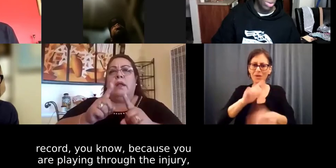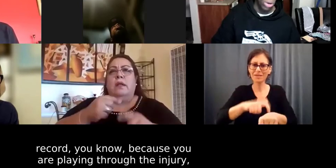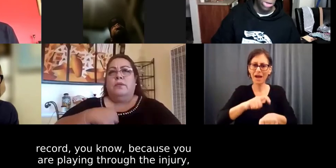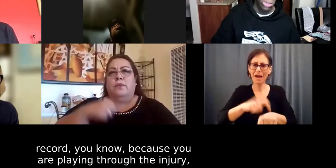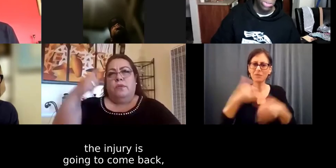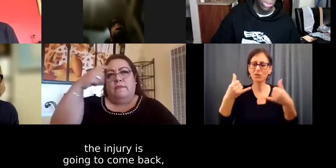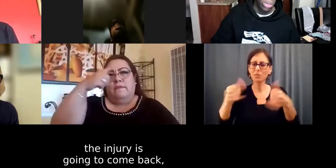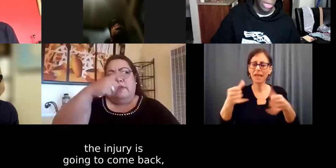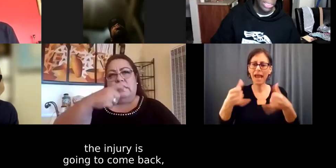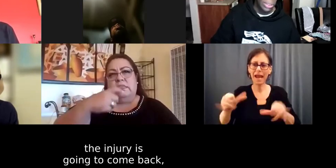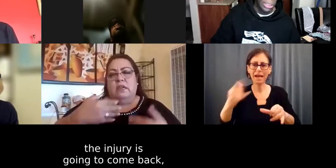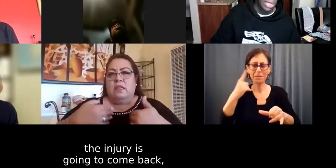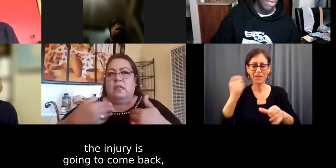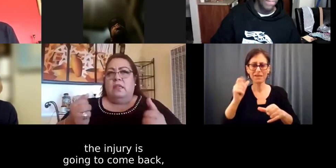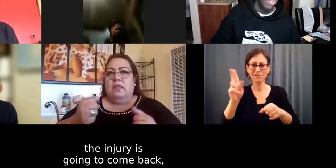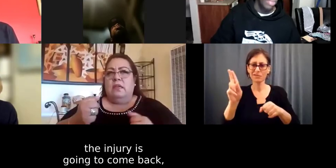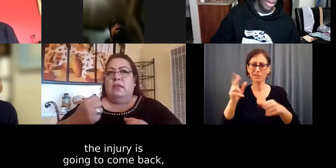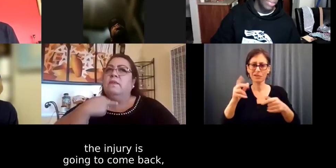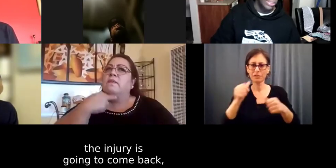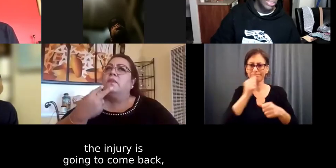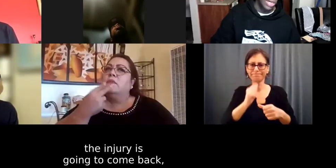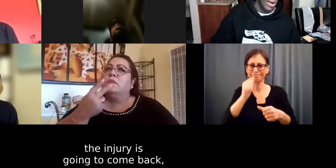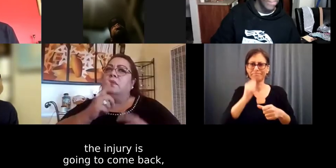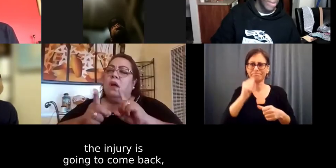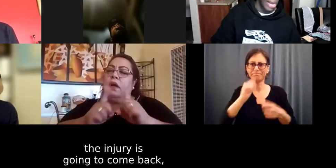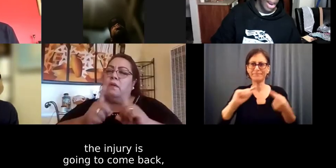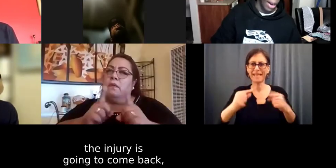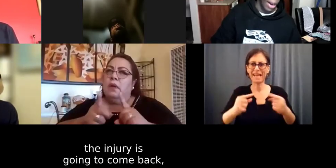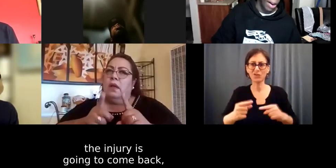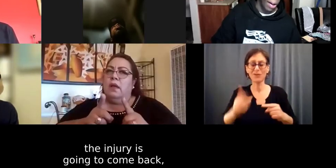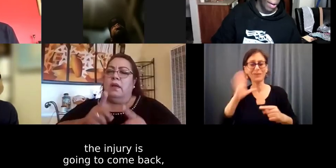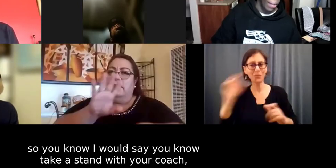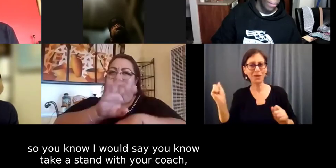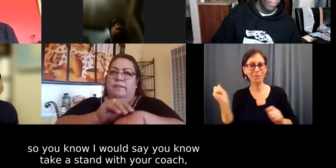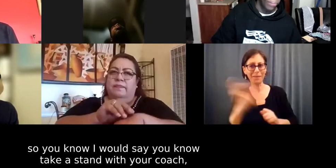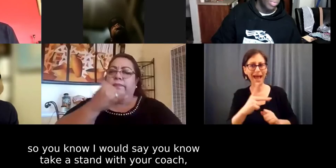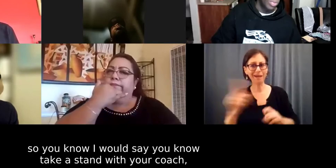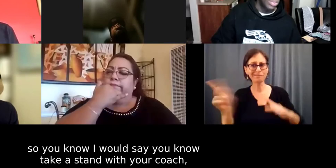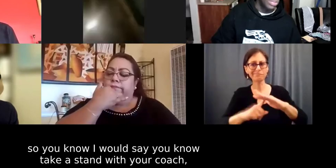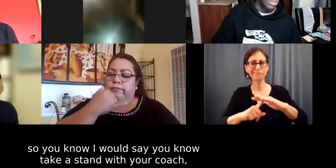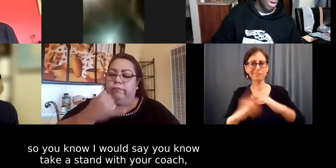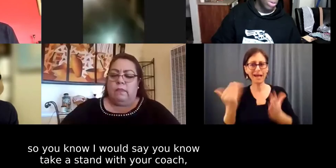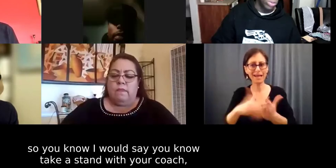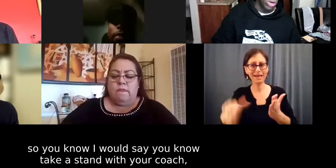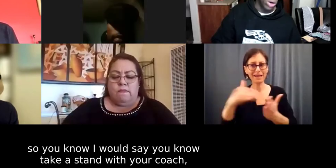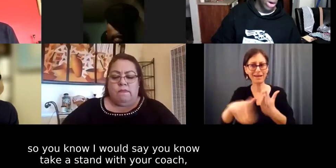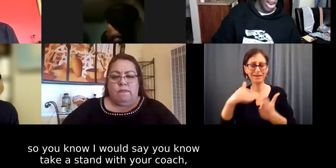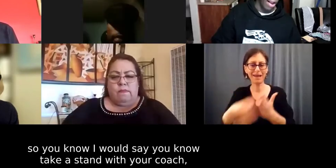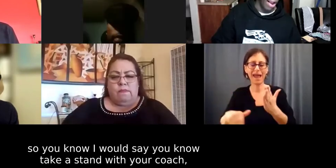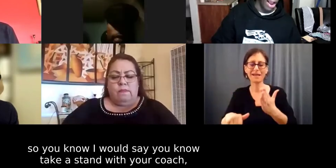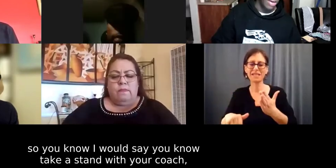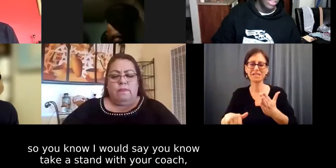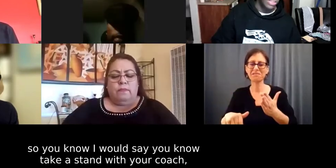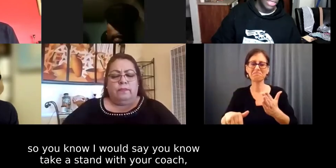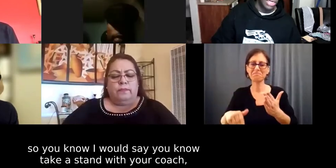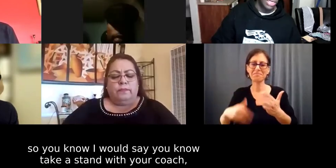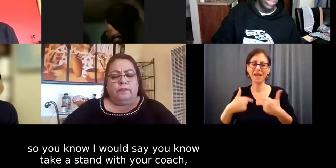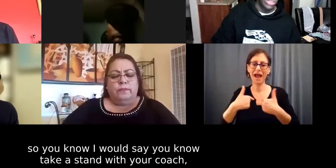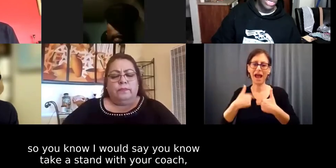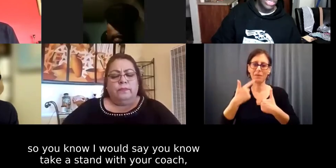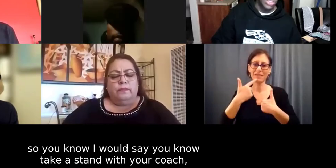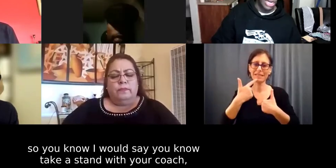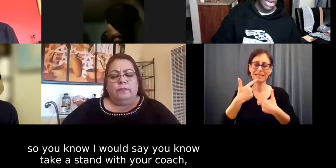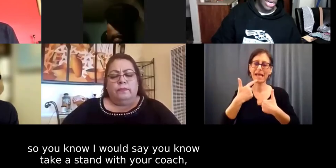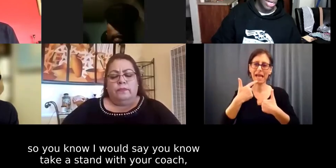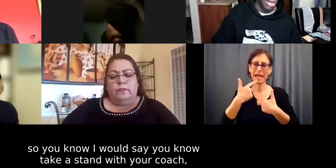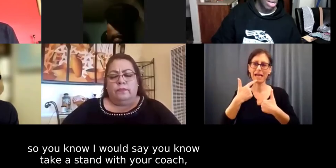about a Ergeb. And that's okay. back so you know i i would say you know